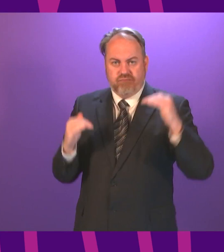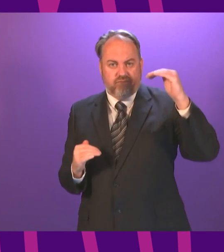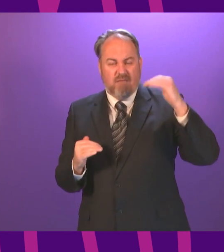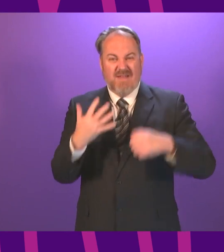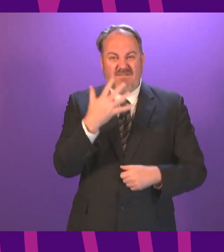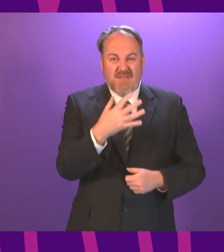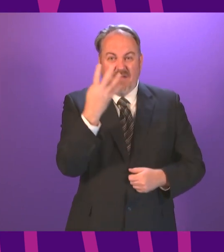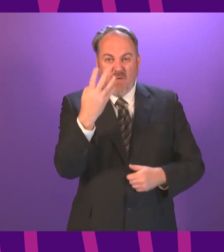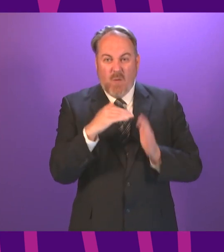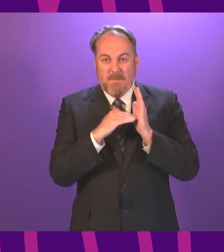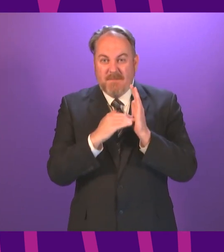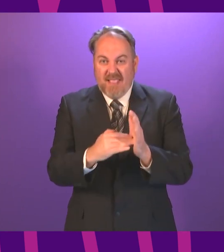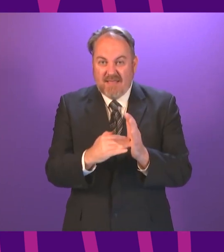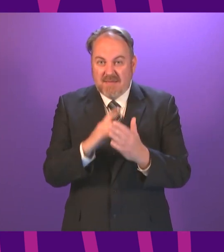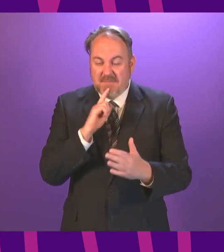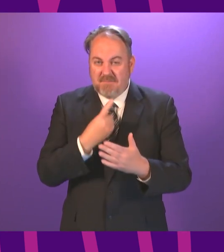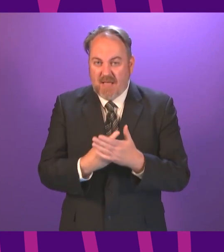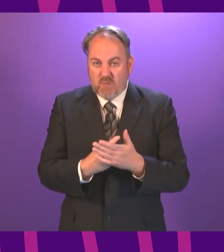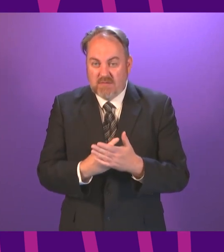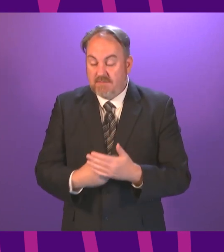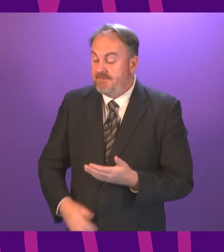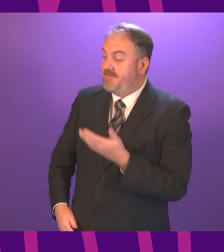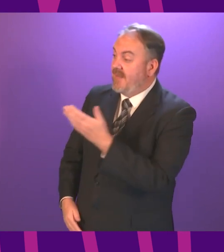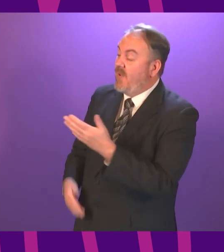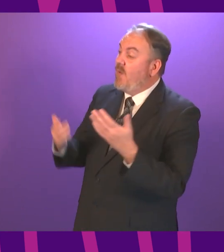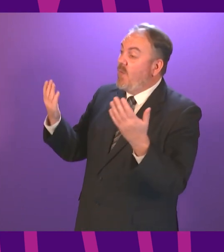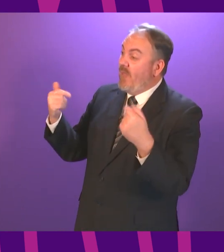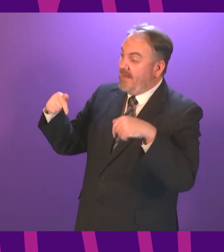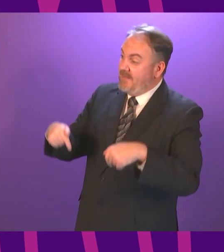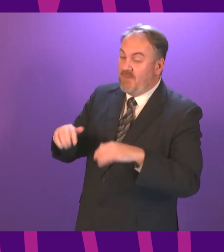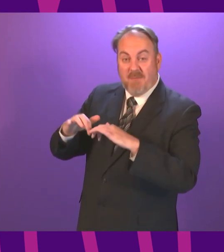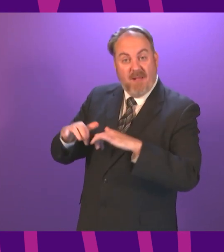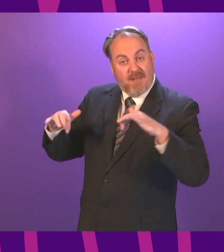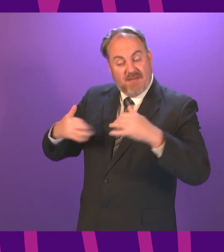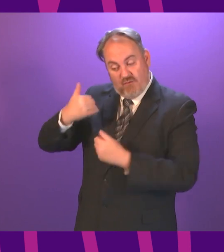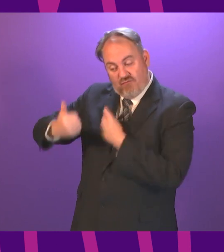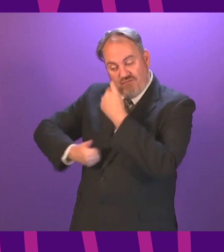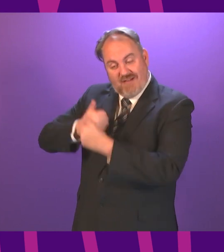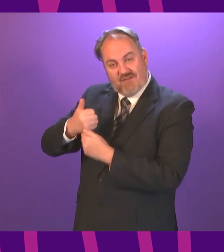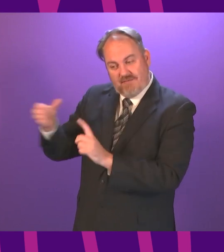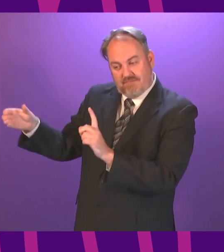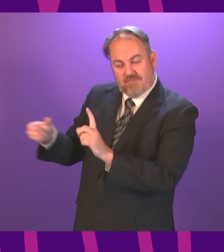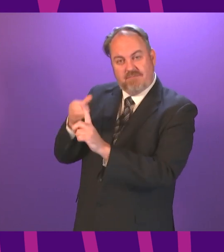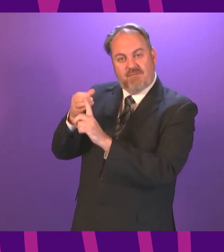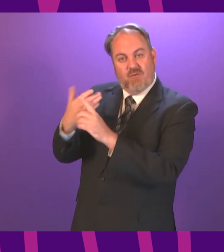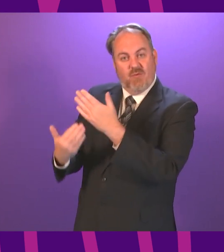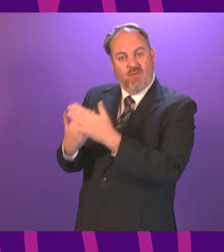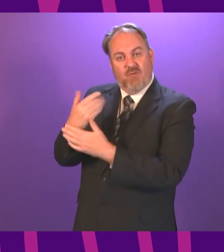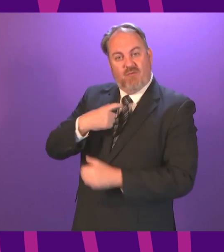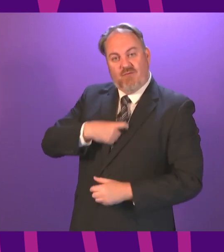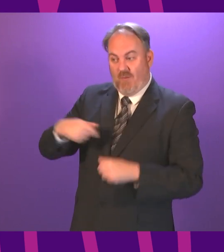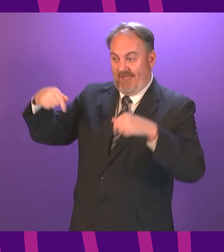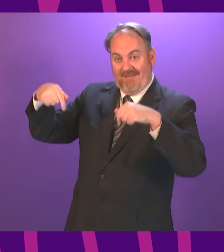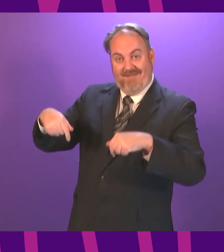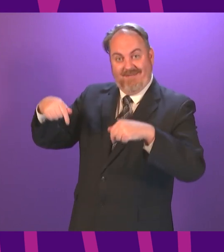Minister, Jamie Herpburn. Jamie Can I first of all welcome Ms Gossall to Parliament and congratulate her on her new role. We